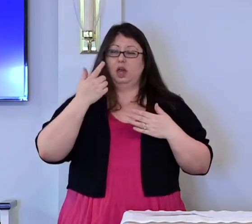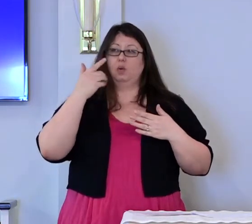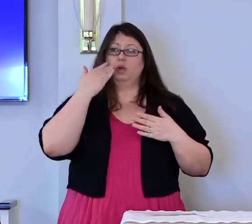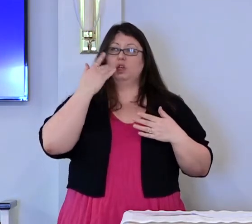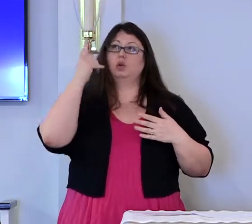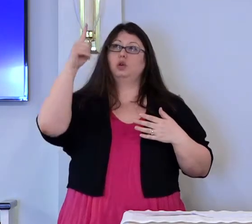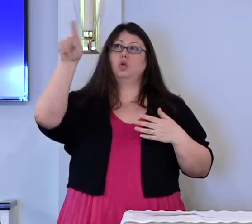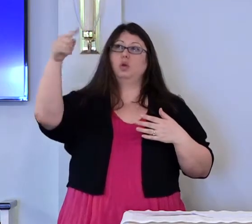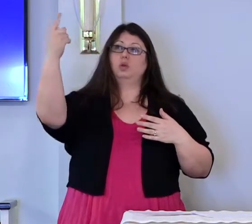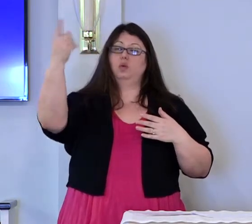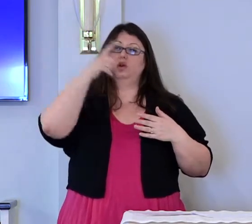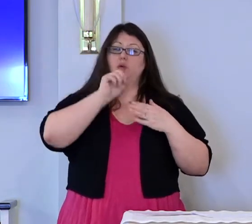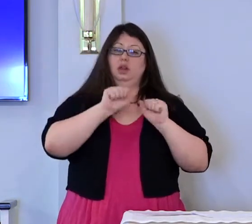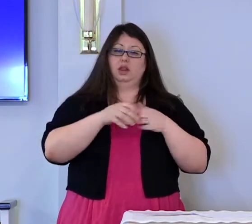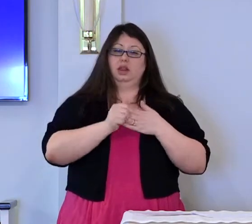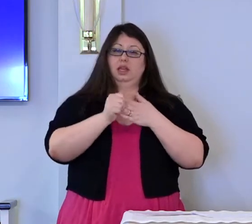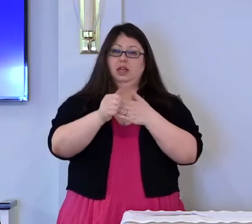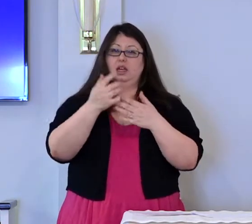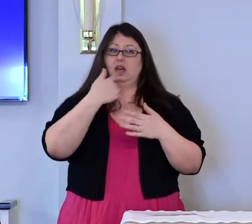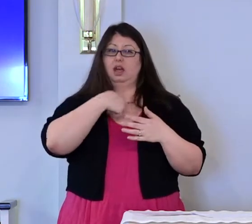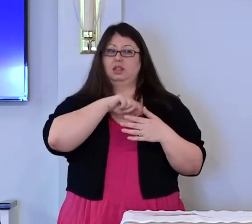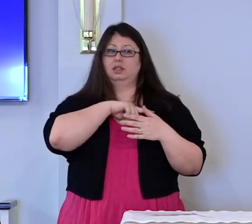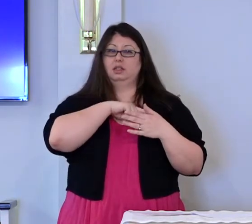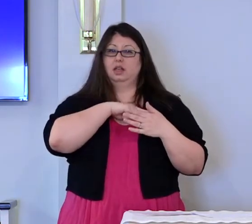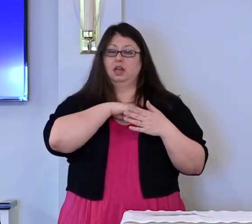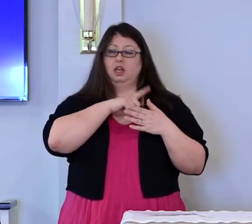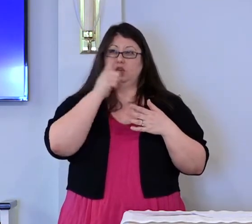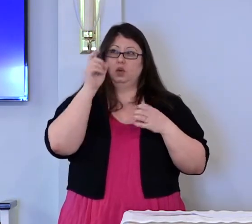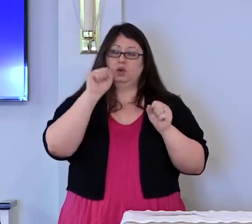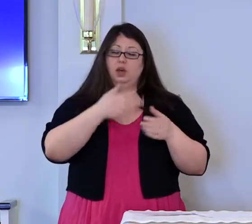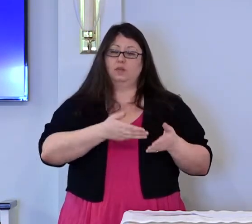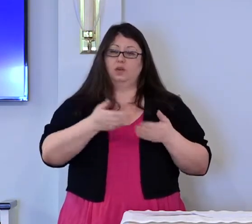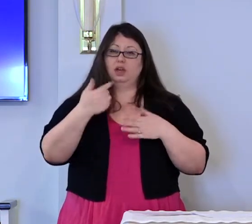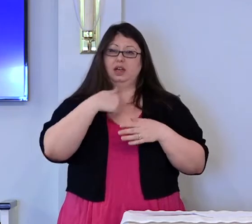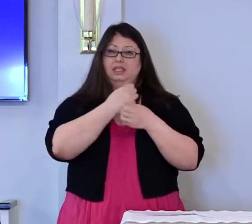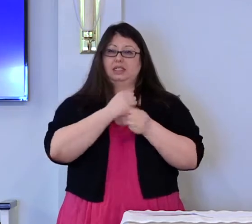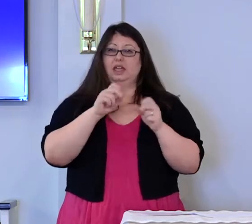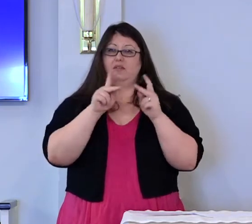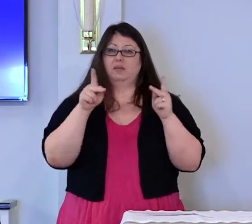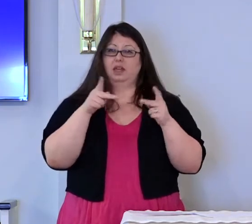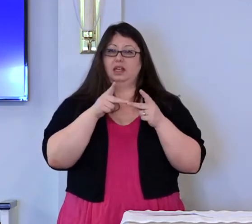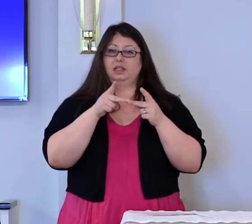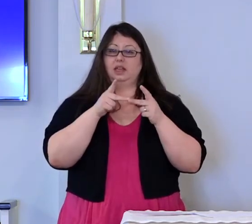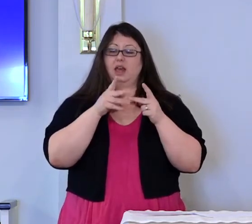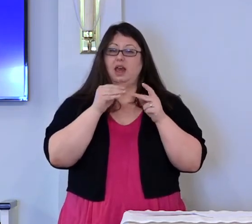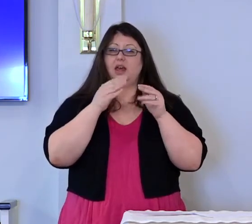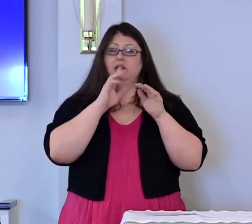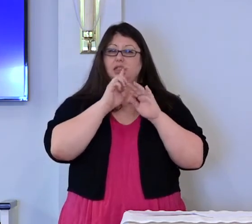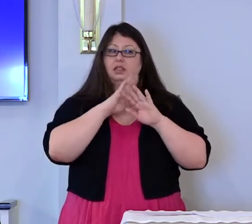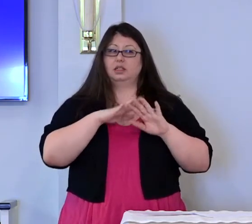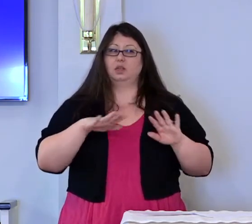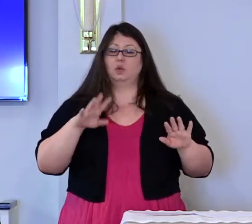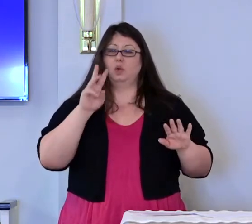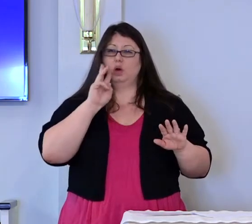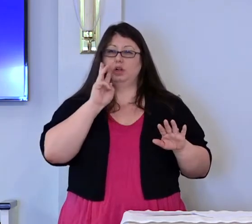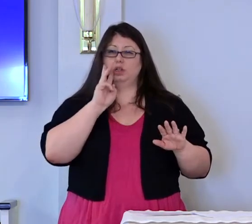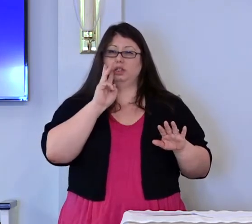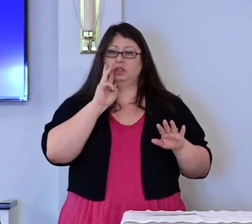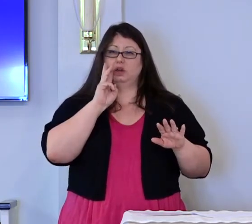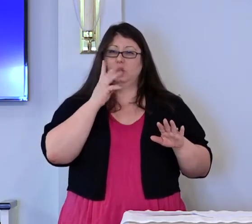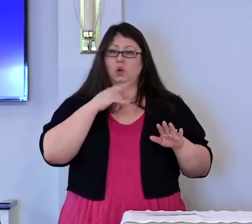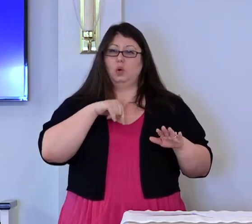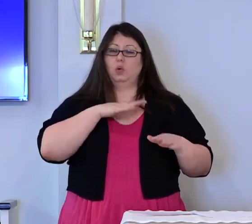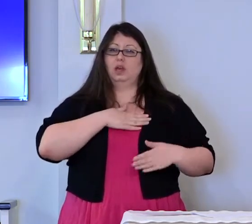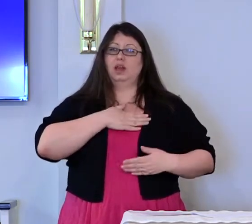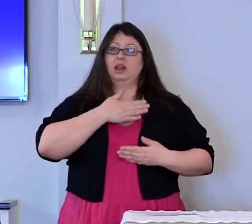who leads us and will bring us to safe places and still waters. we lift